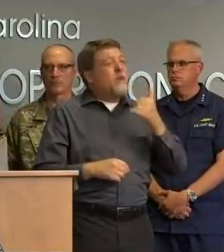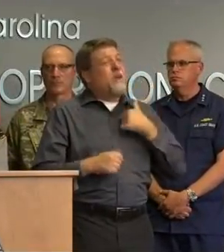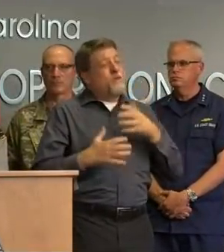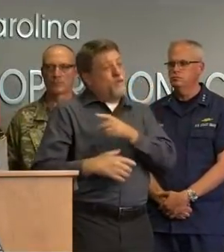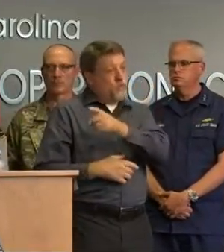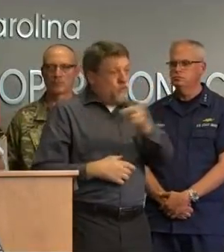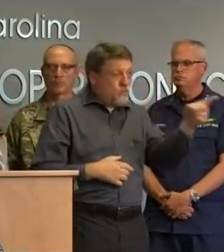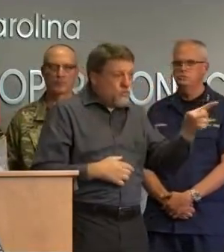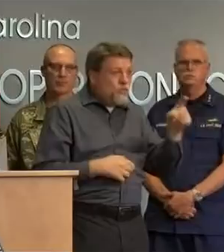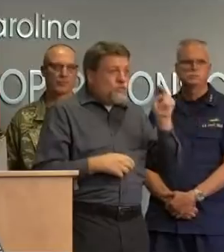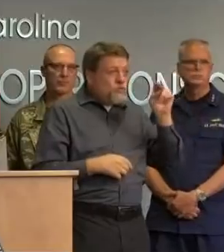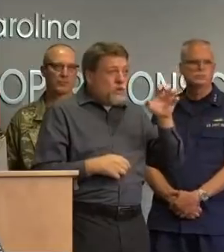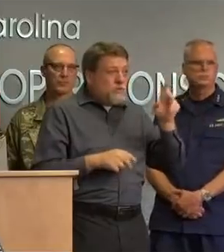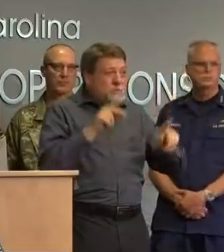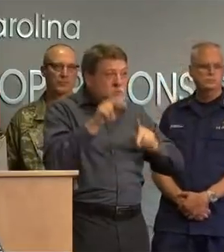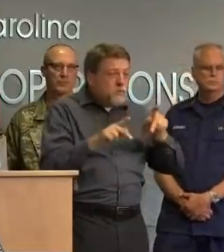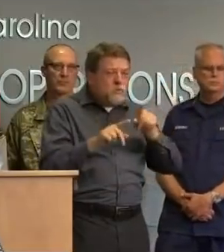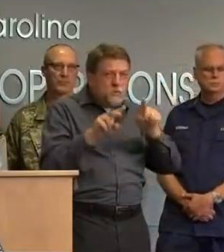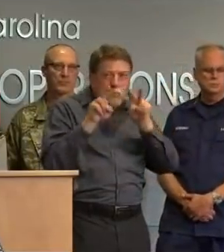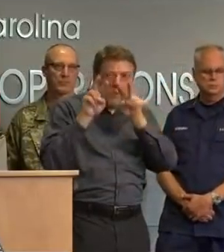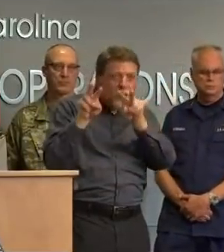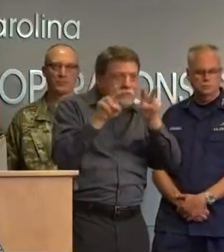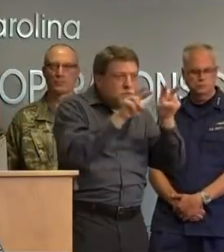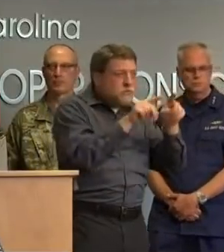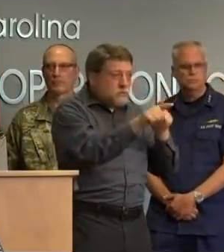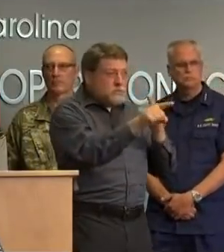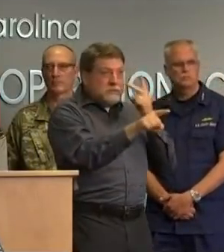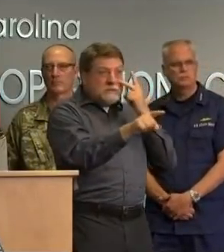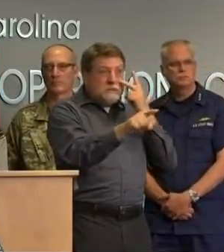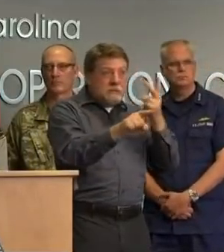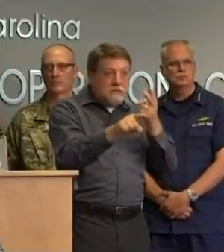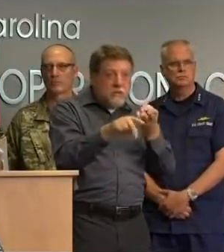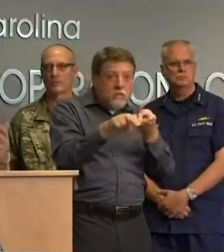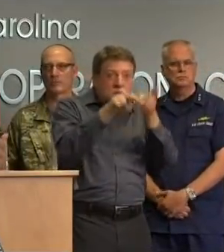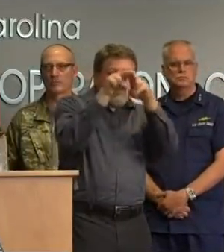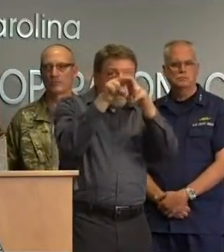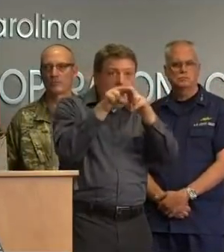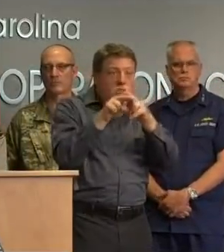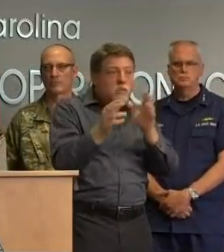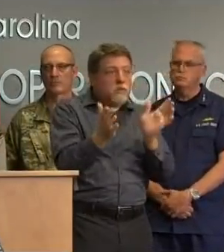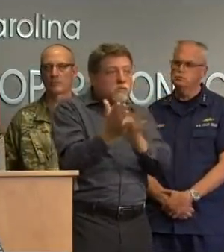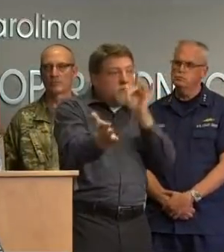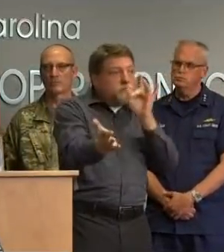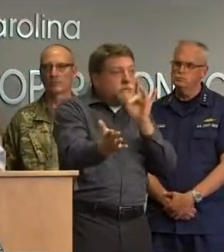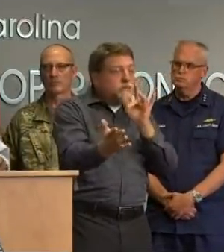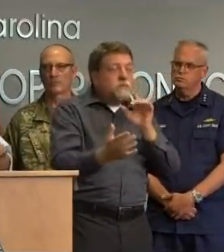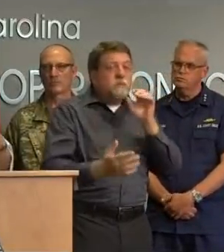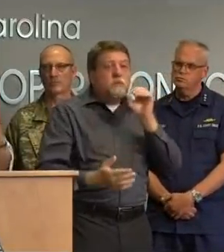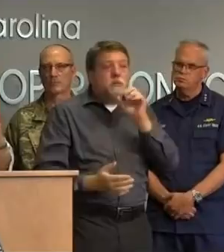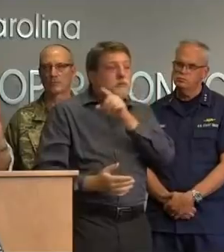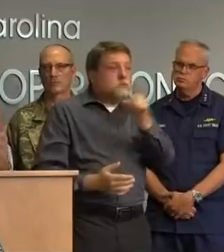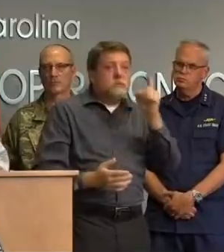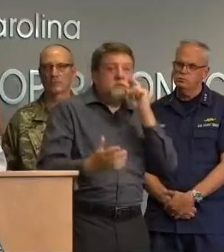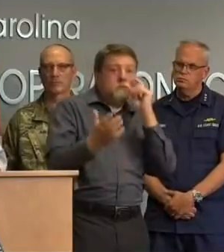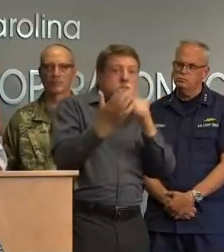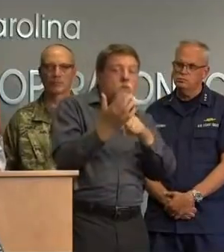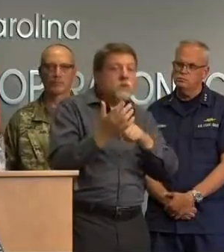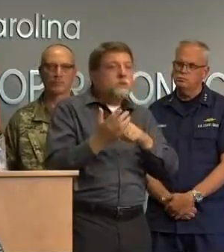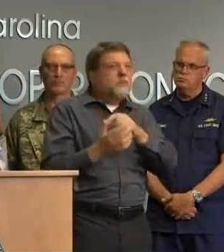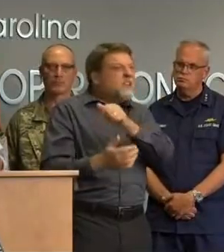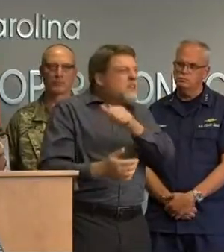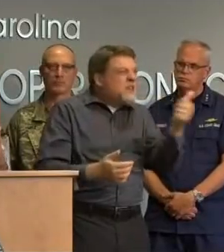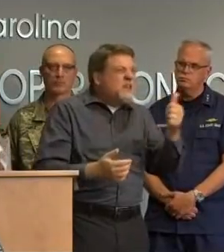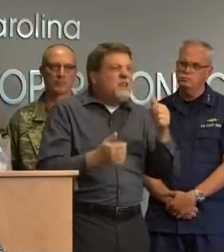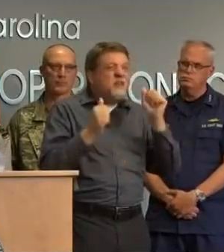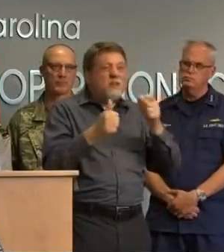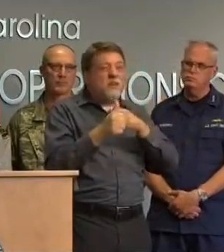in eastern north carolina keep your eyes open if you are seeing price gouging by retailers or by uh construction companies